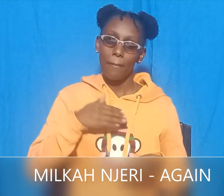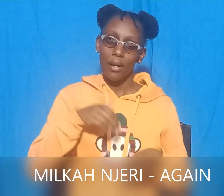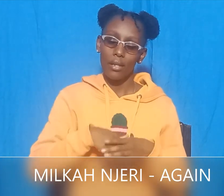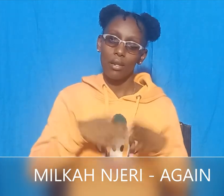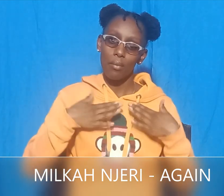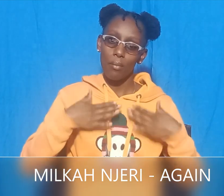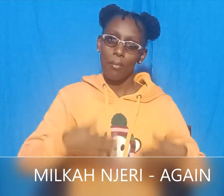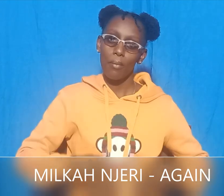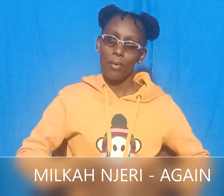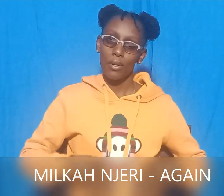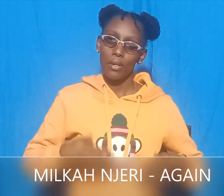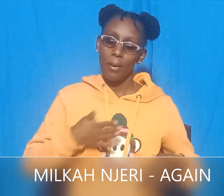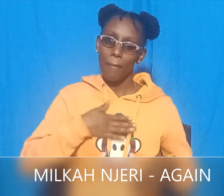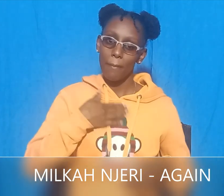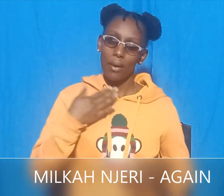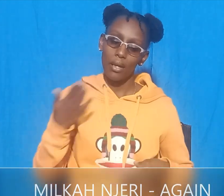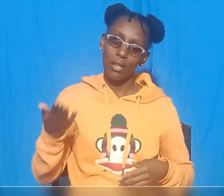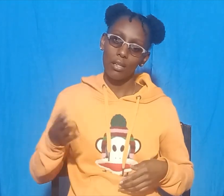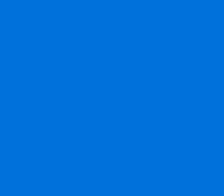It is always there. Shh.